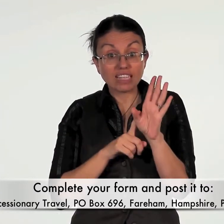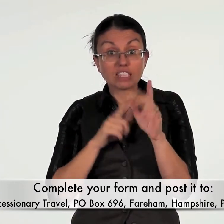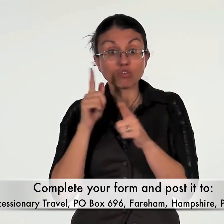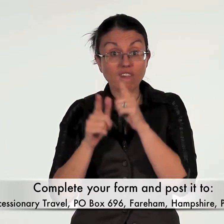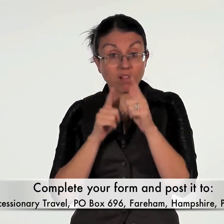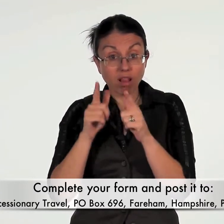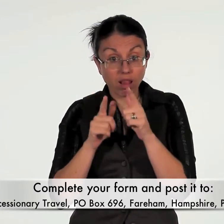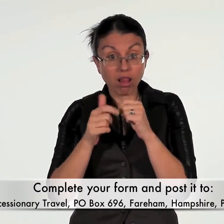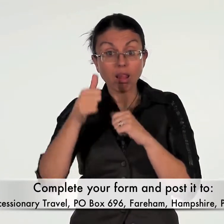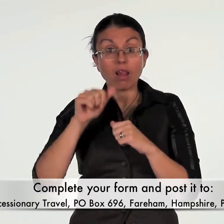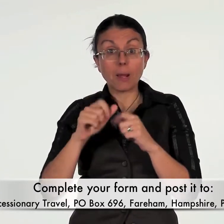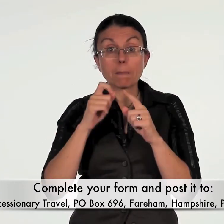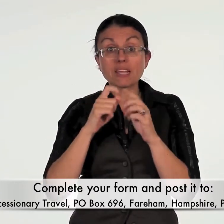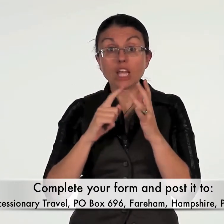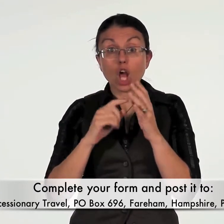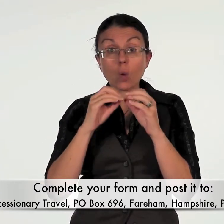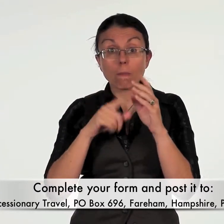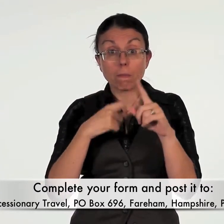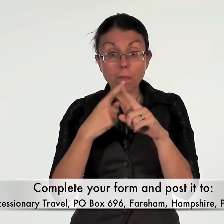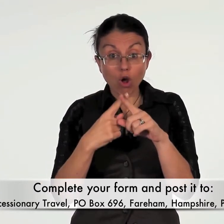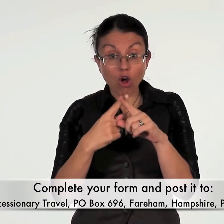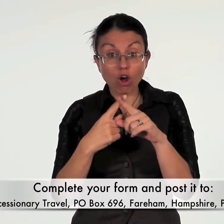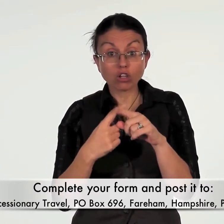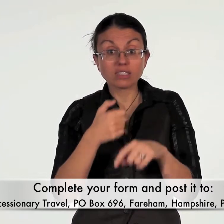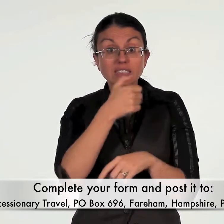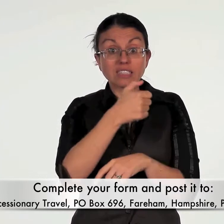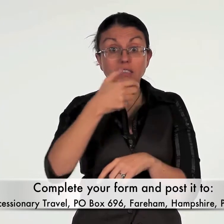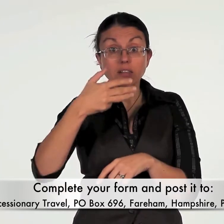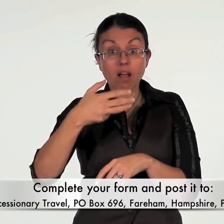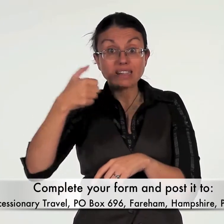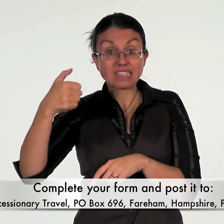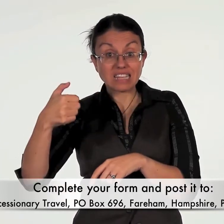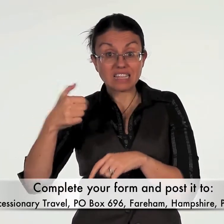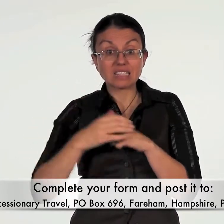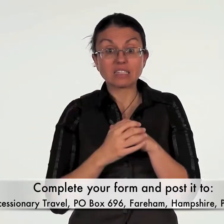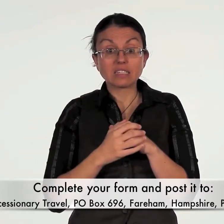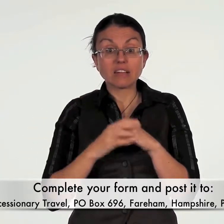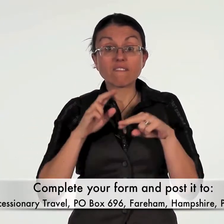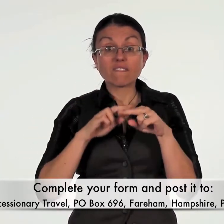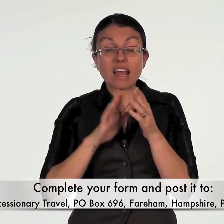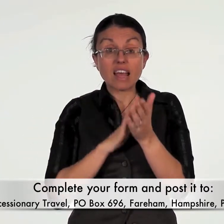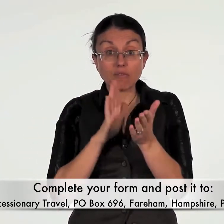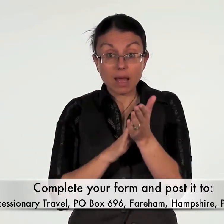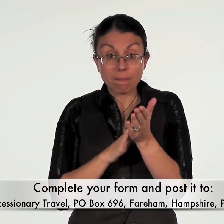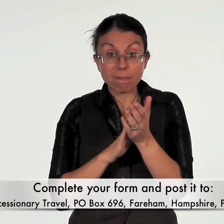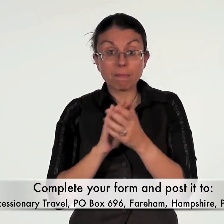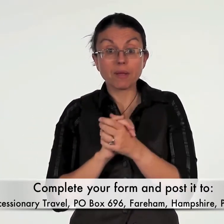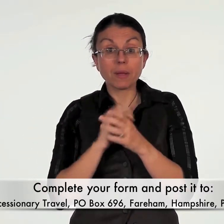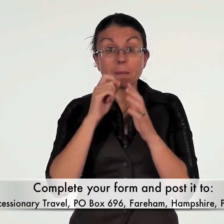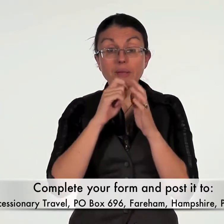696 Fairham Hampshire P.O. 149